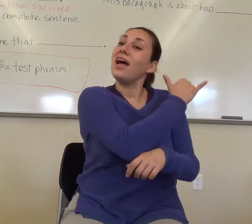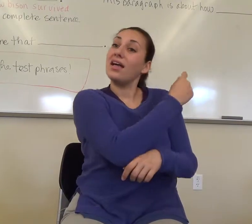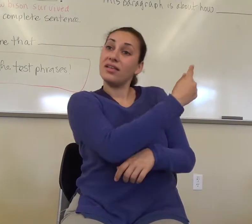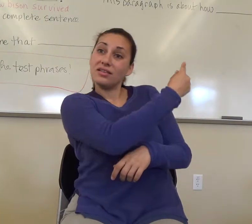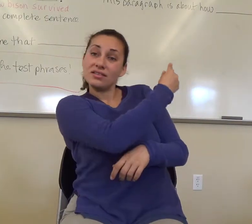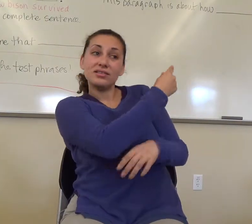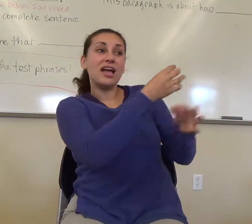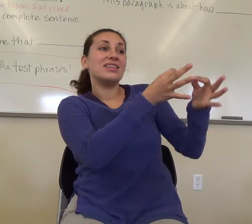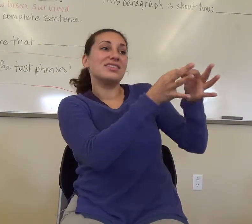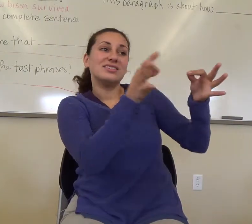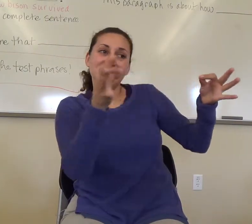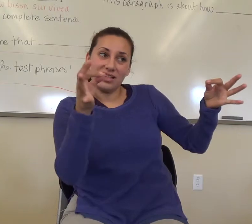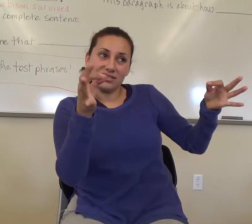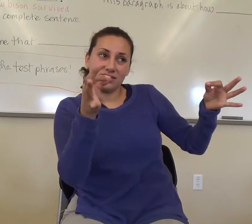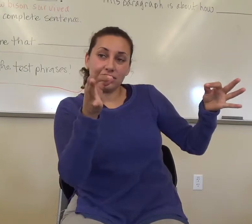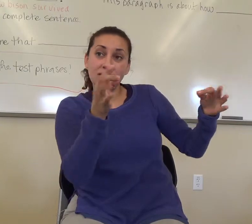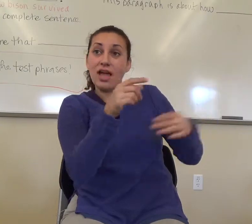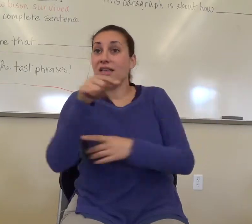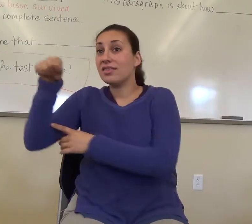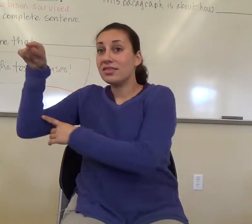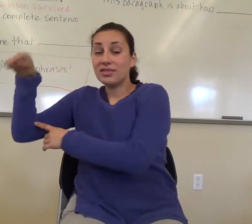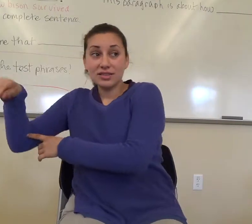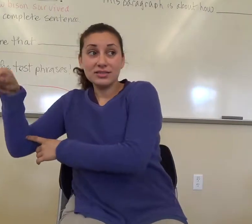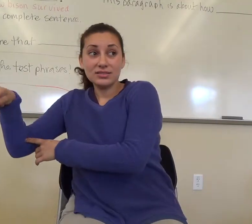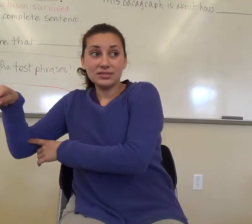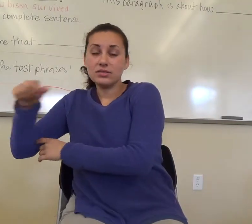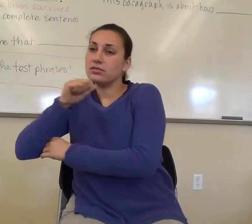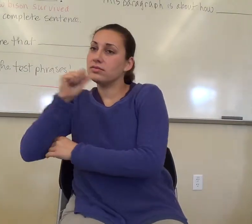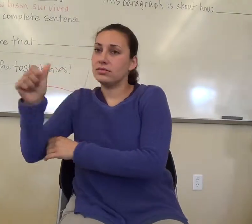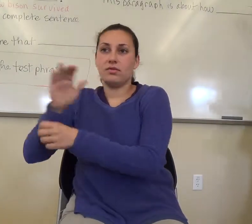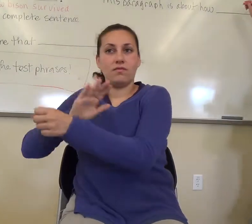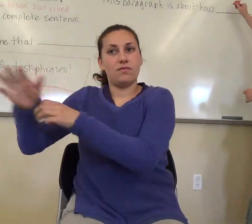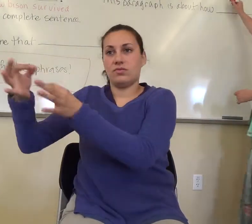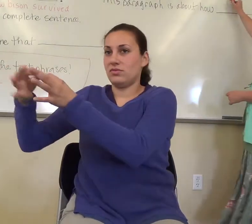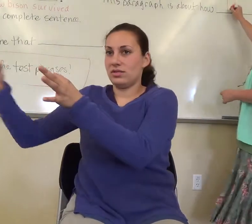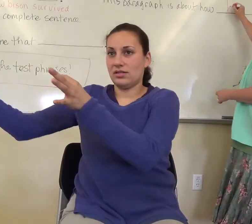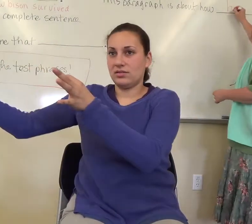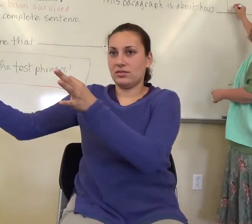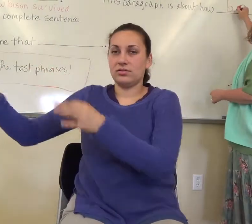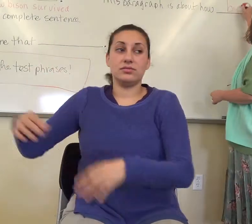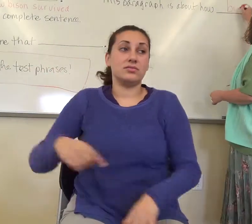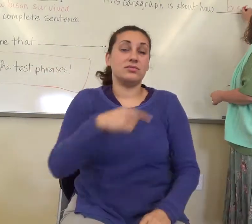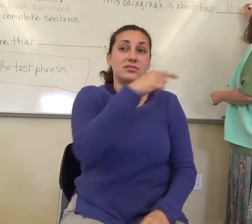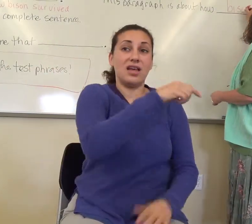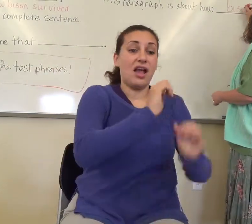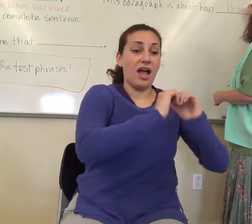have to write here is going to be this.